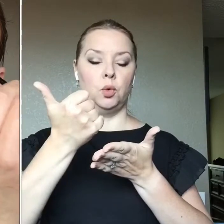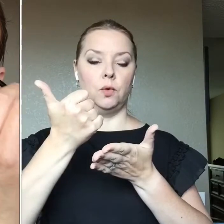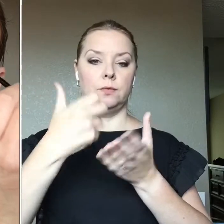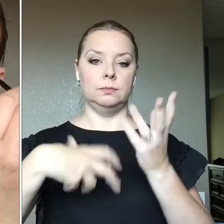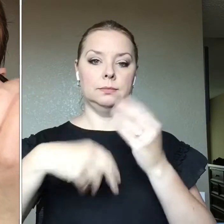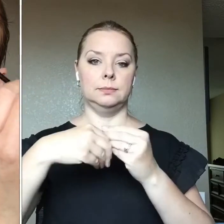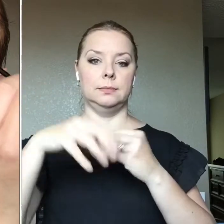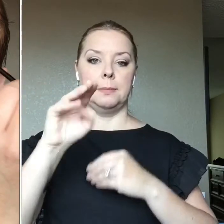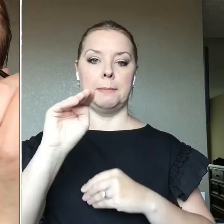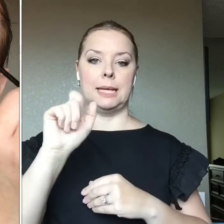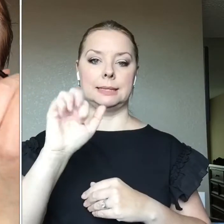That mascara